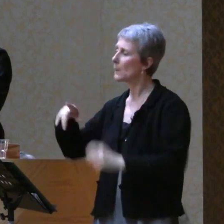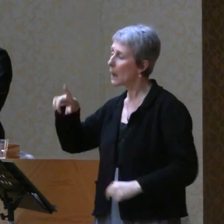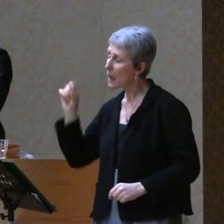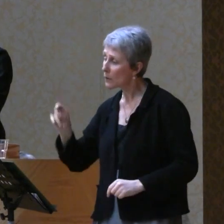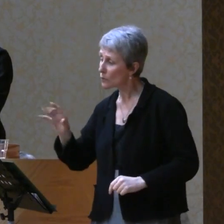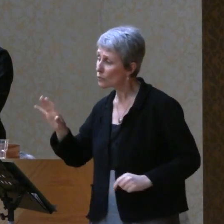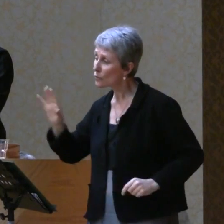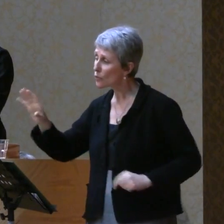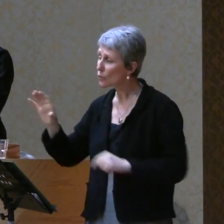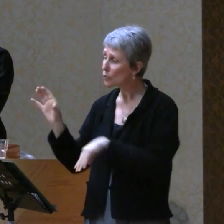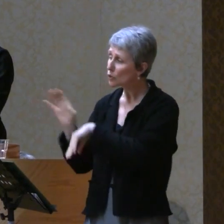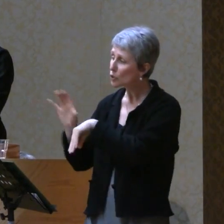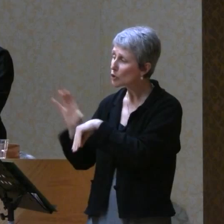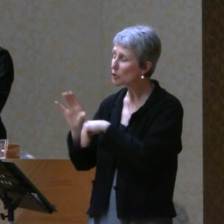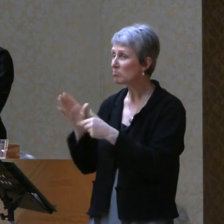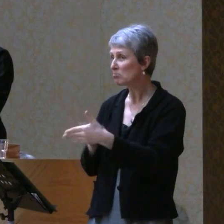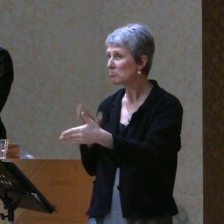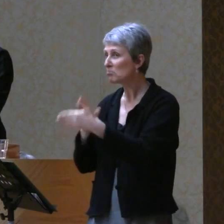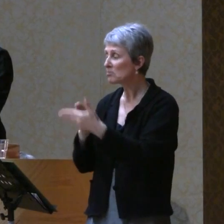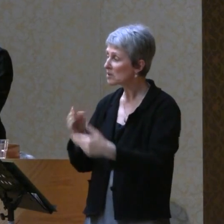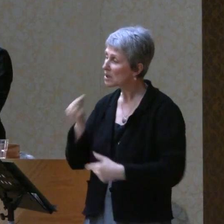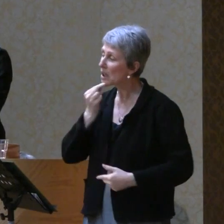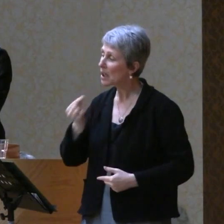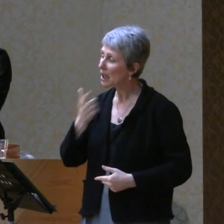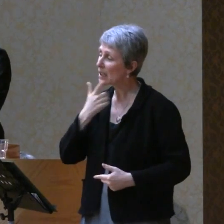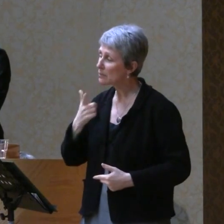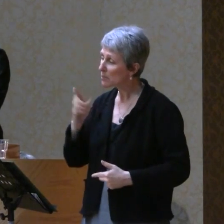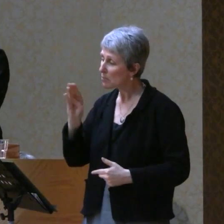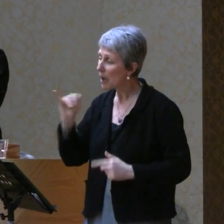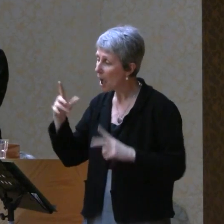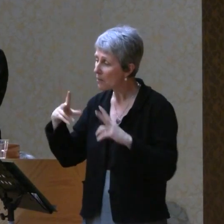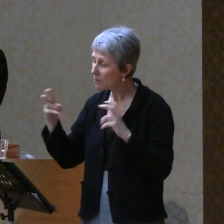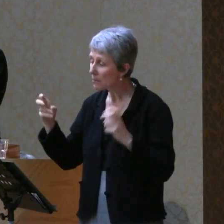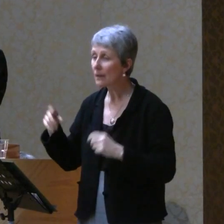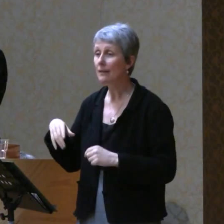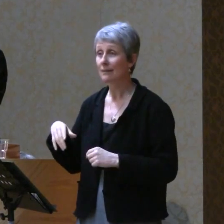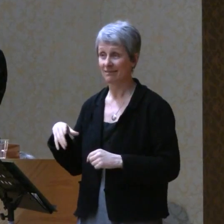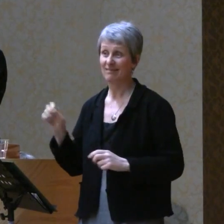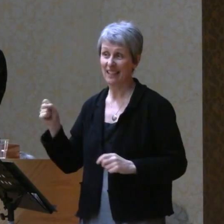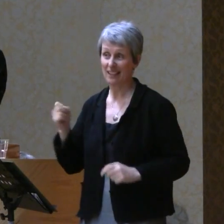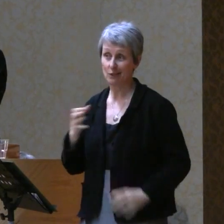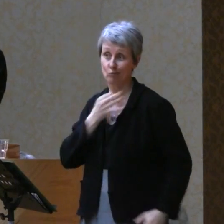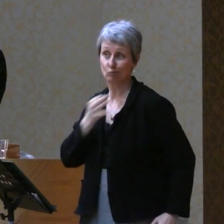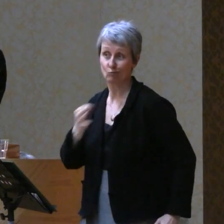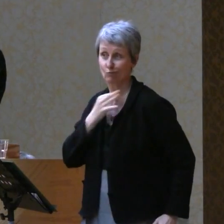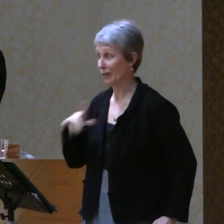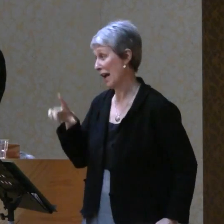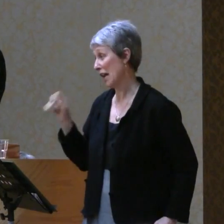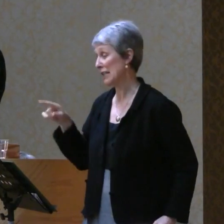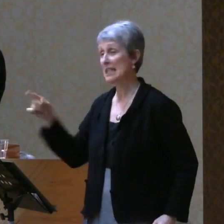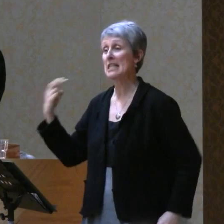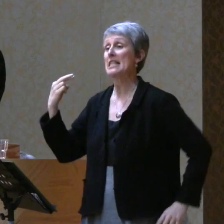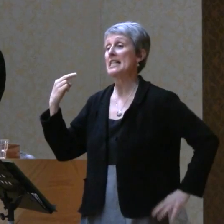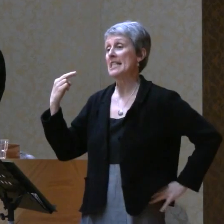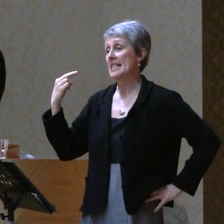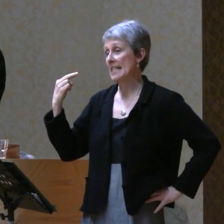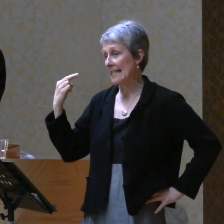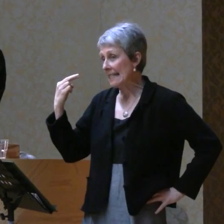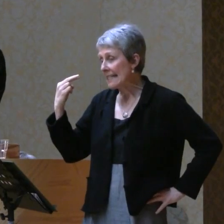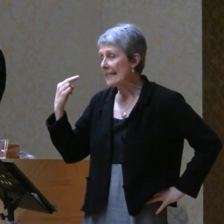if his church spoke out against homosexuality. Yes, I went there. He paused.